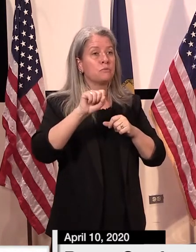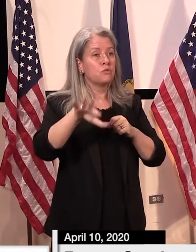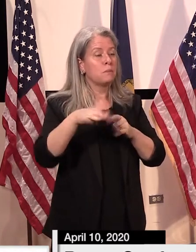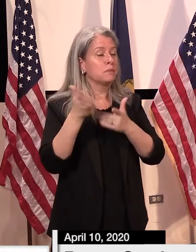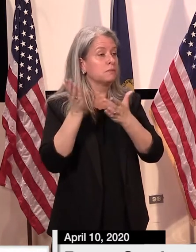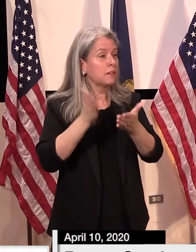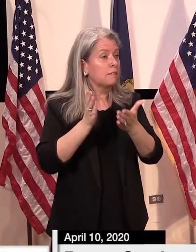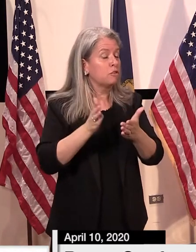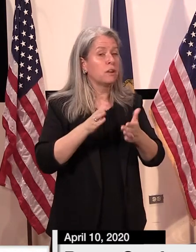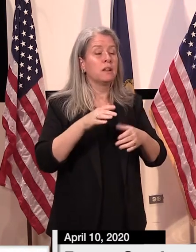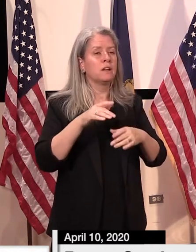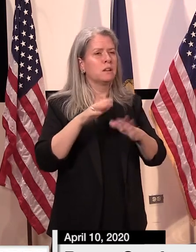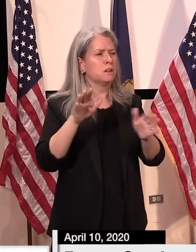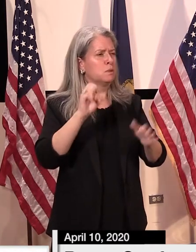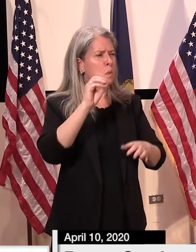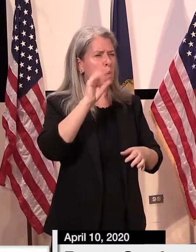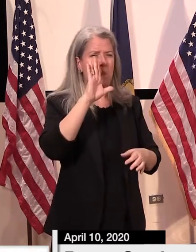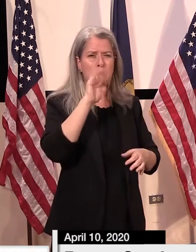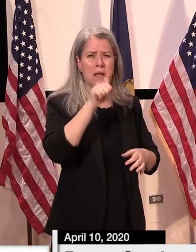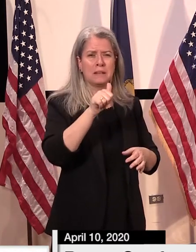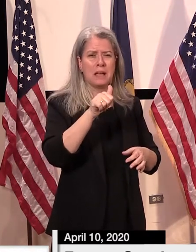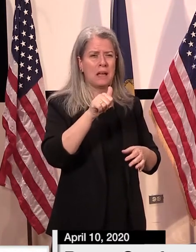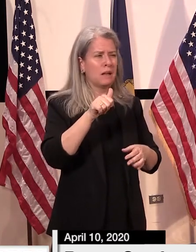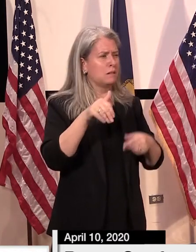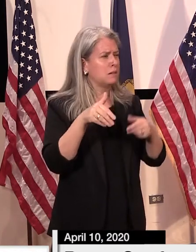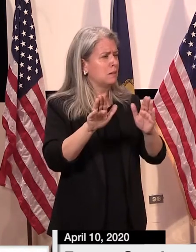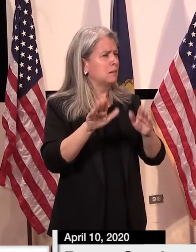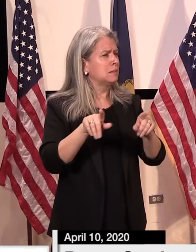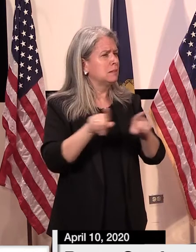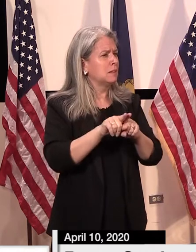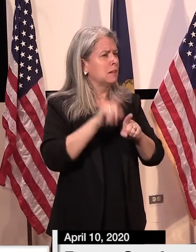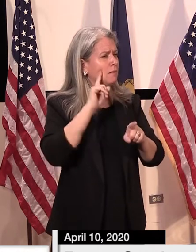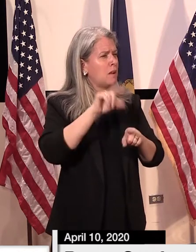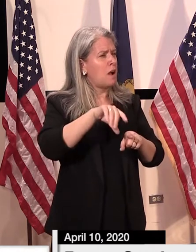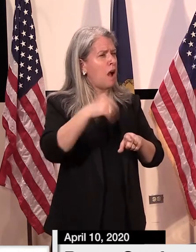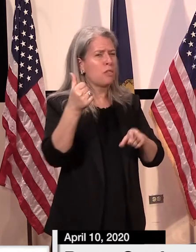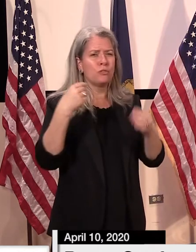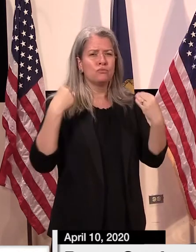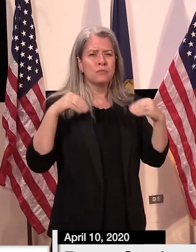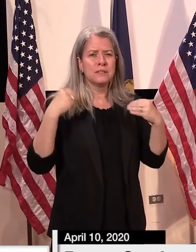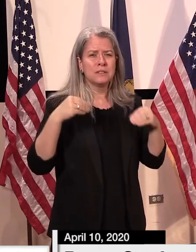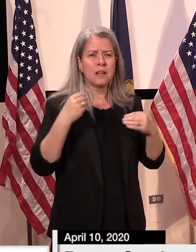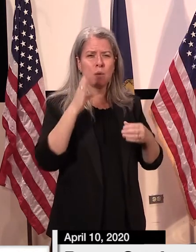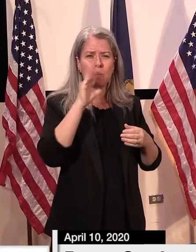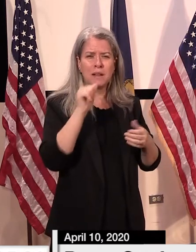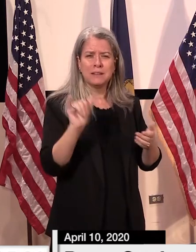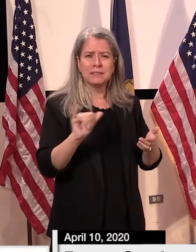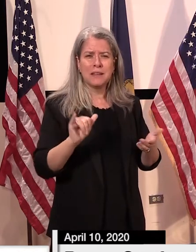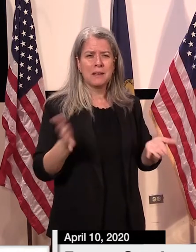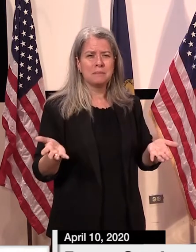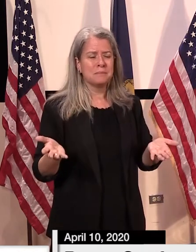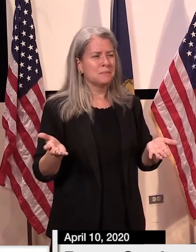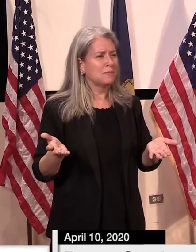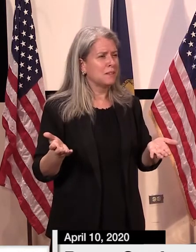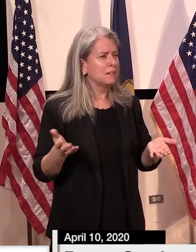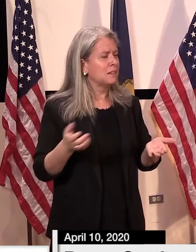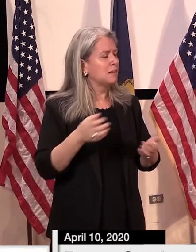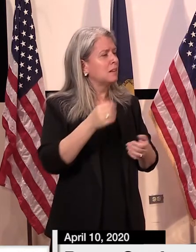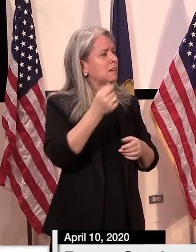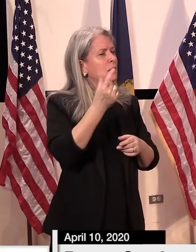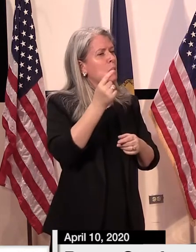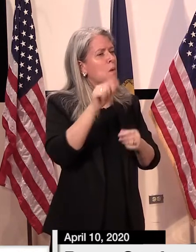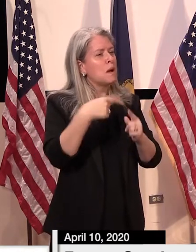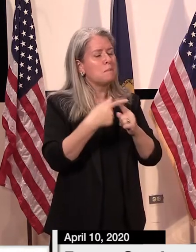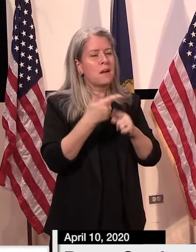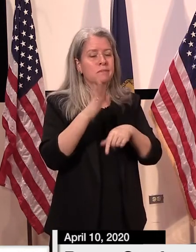delivery. Why not extend that to other forms of retail? And have you thought about those industries that